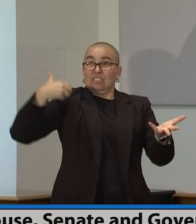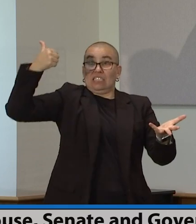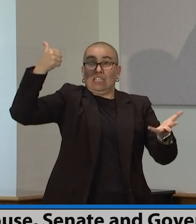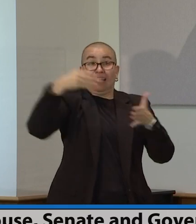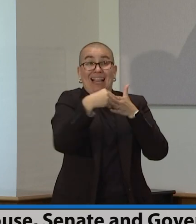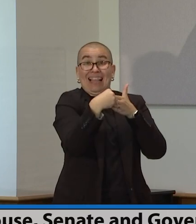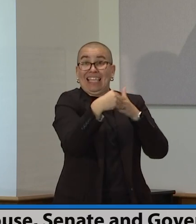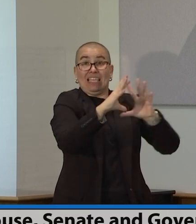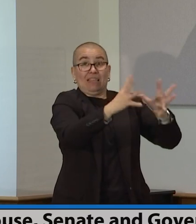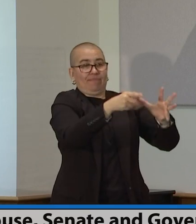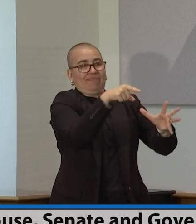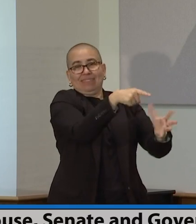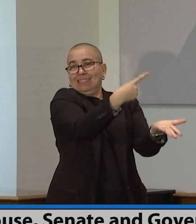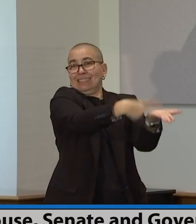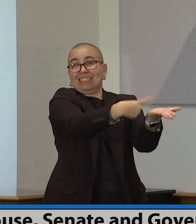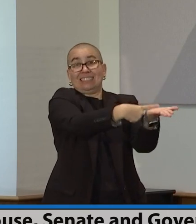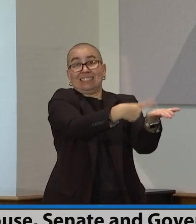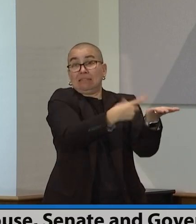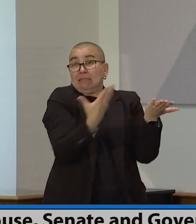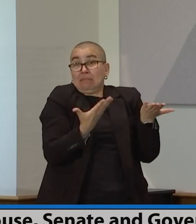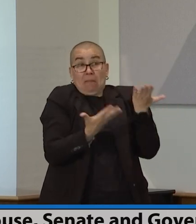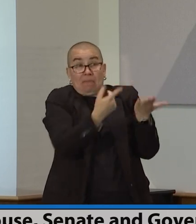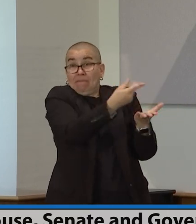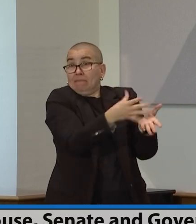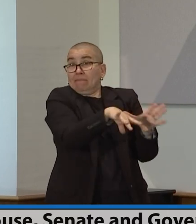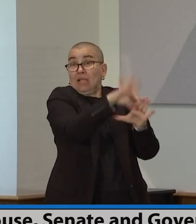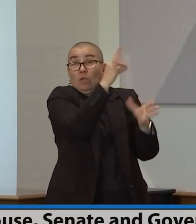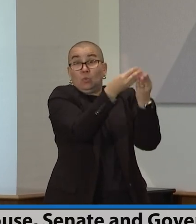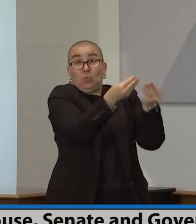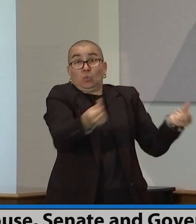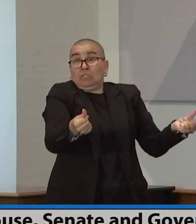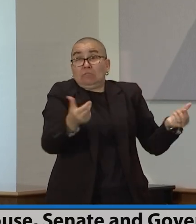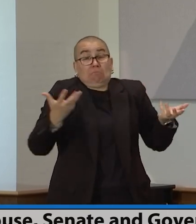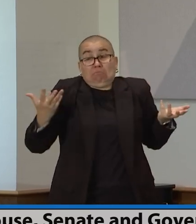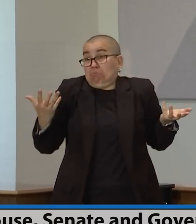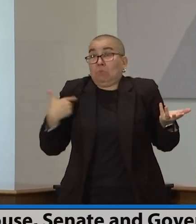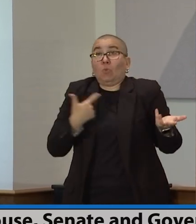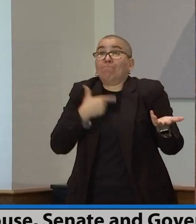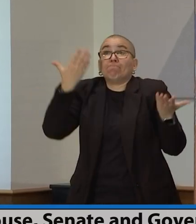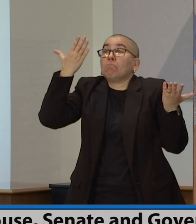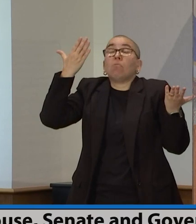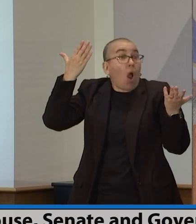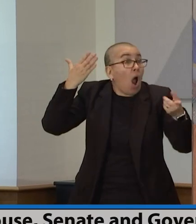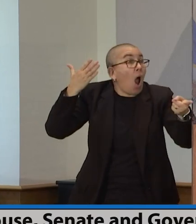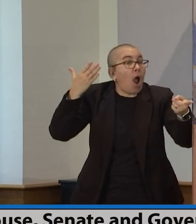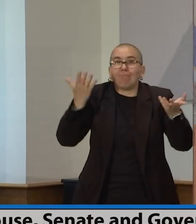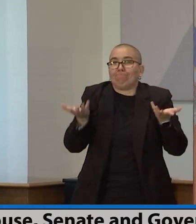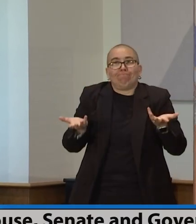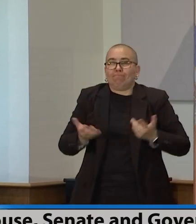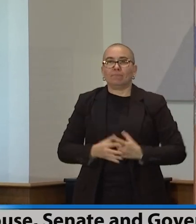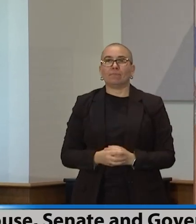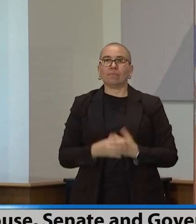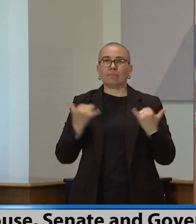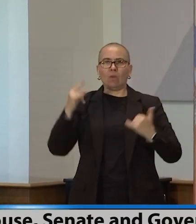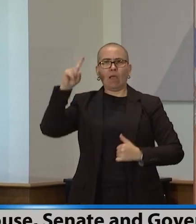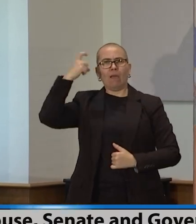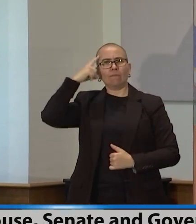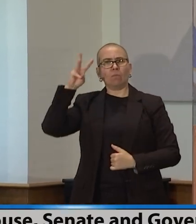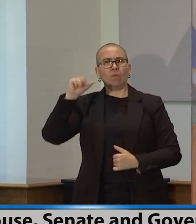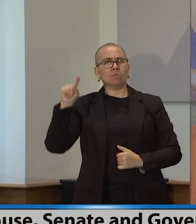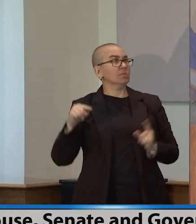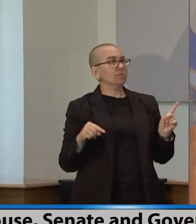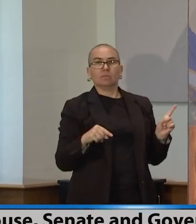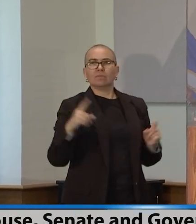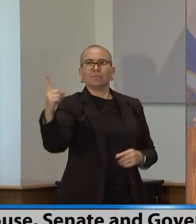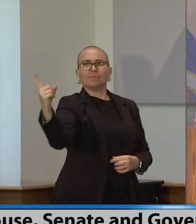aren't even thinking about. Governor, can you, can you just address that executive authority issue? There's pretty much four things that you've more or less that you've scoped out as, as needed